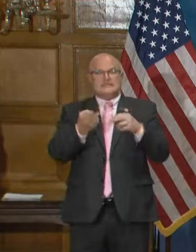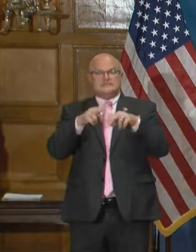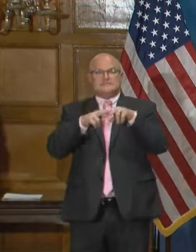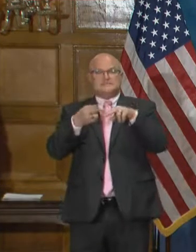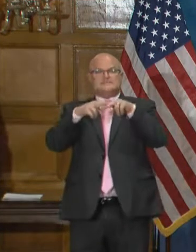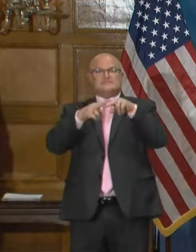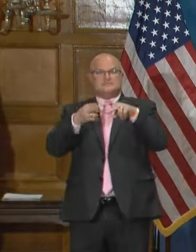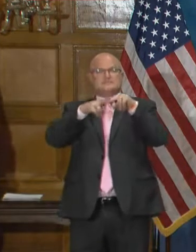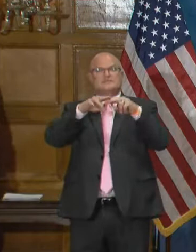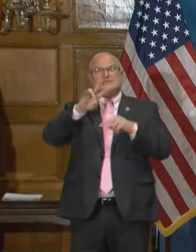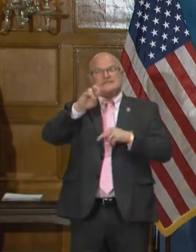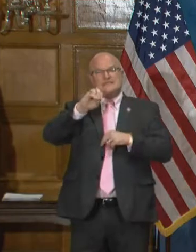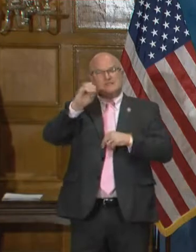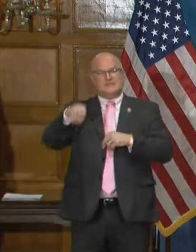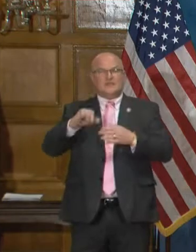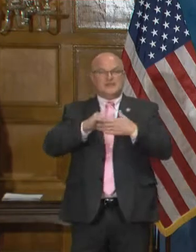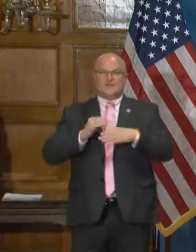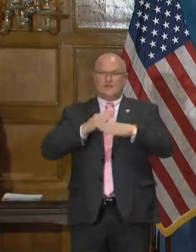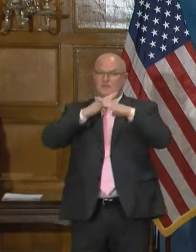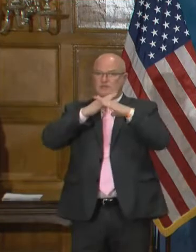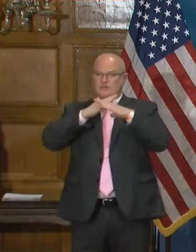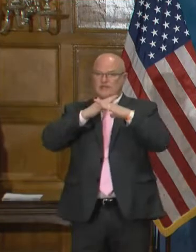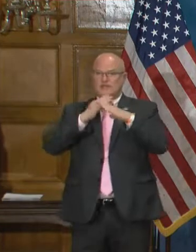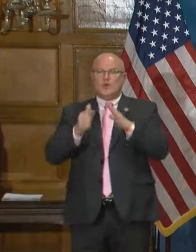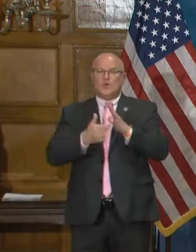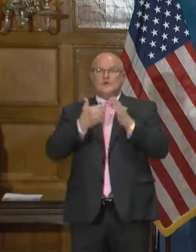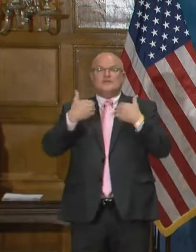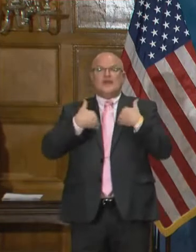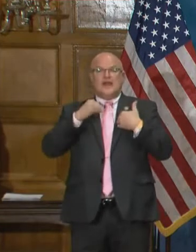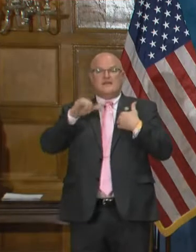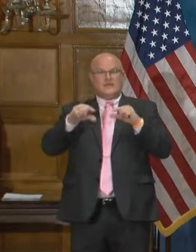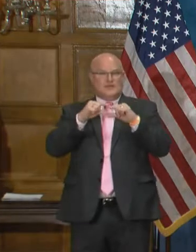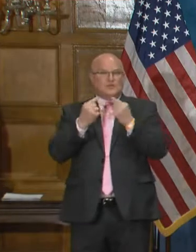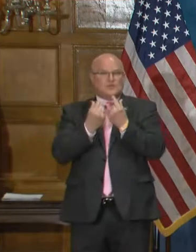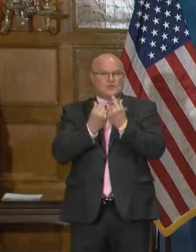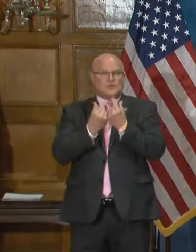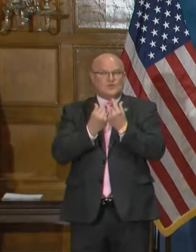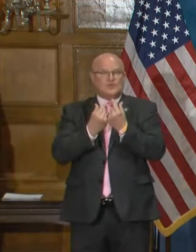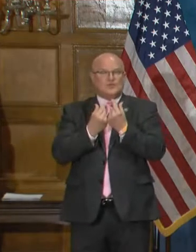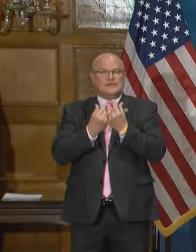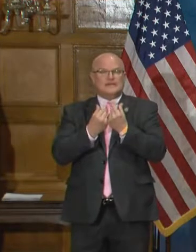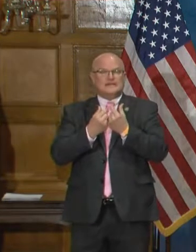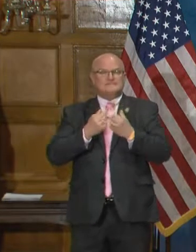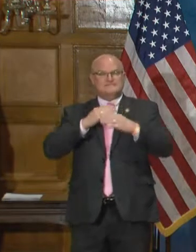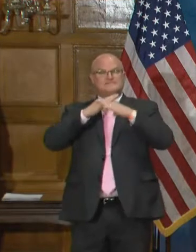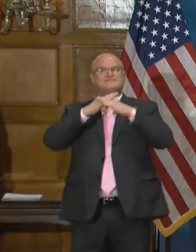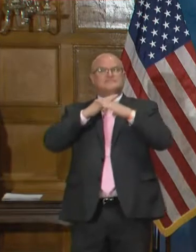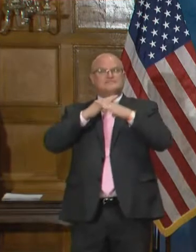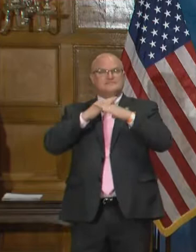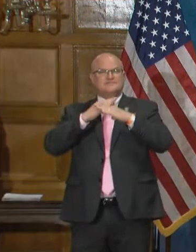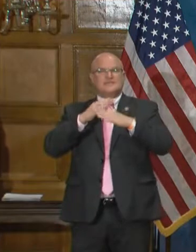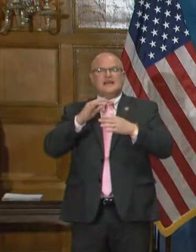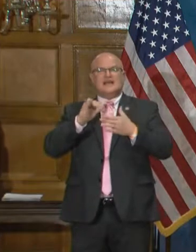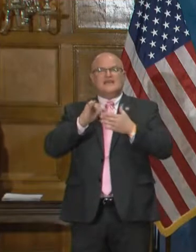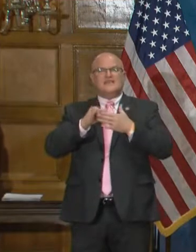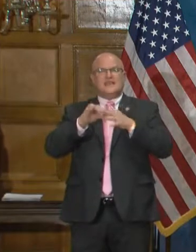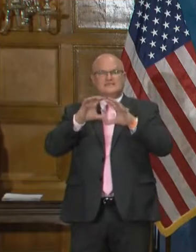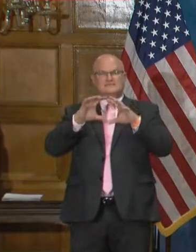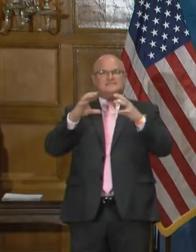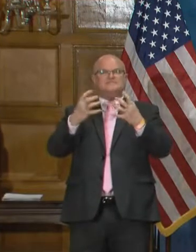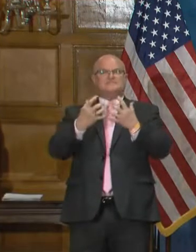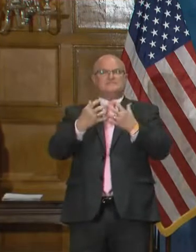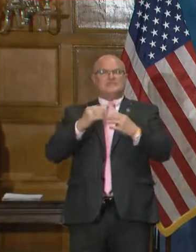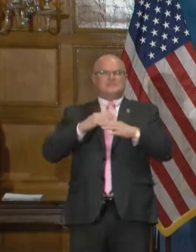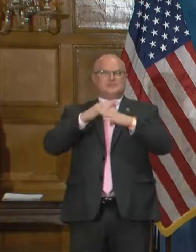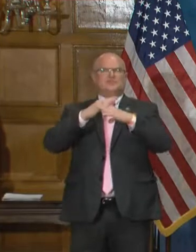to 70 percent because that is herd immunity. Once you have that group, that degree of immunization in that group, that herd, if you will,